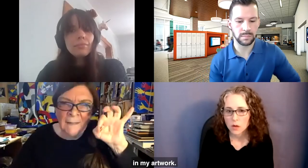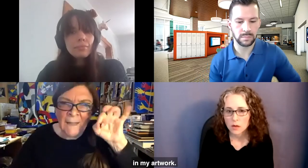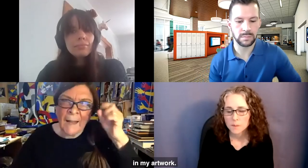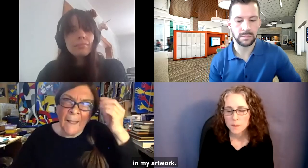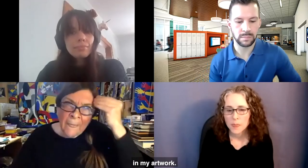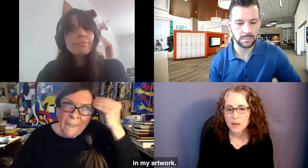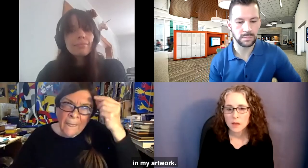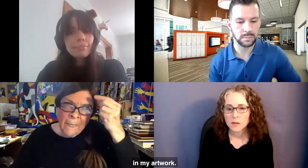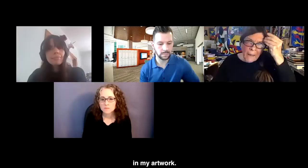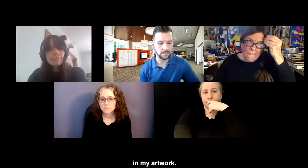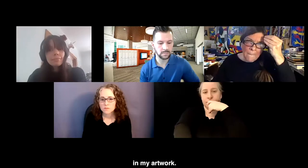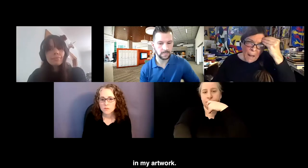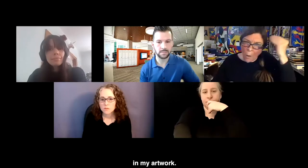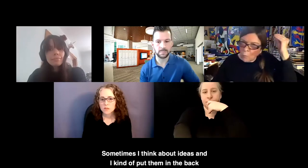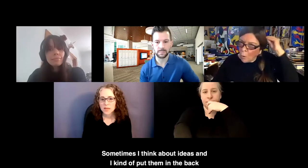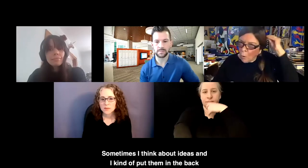artwork.